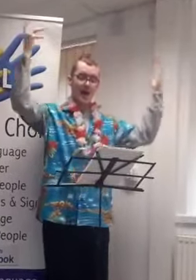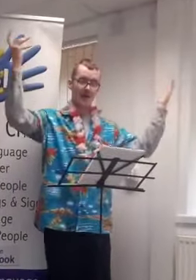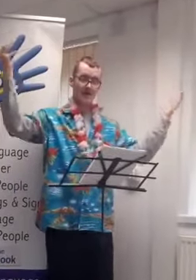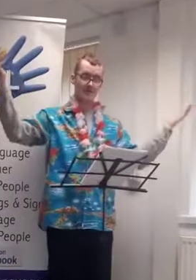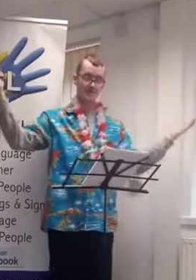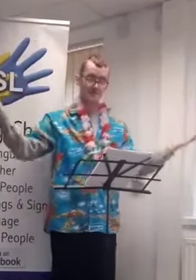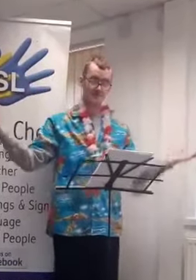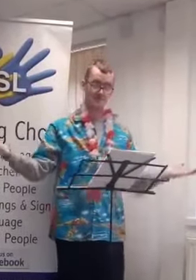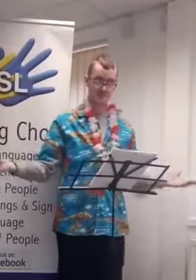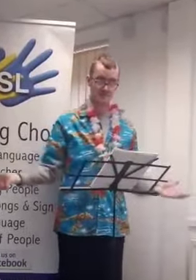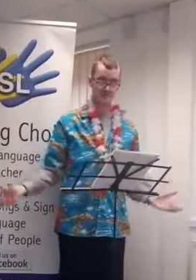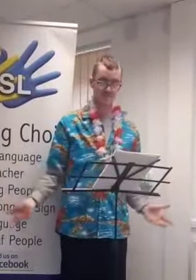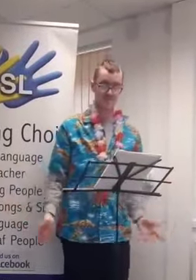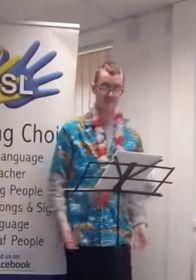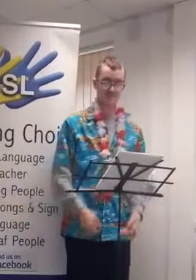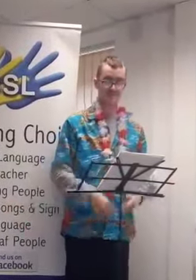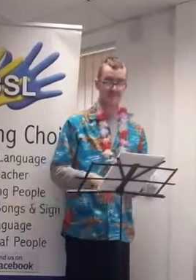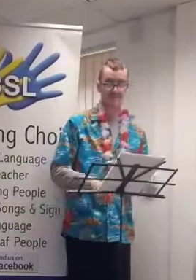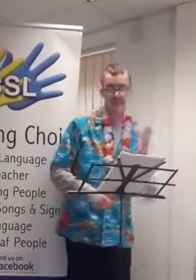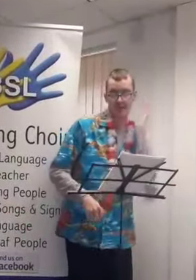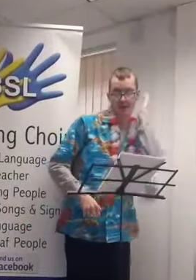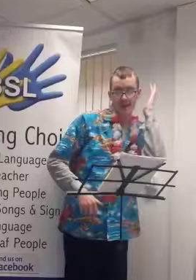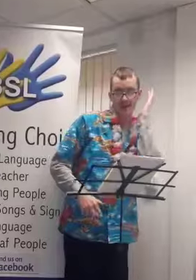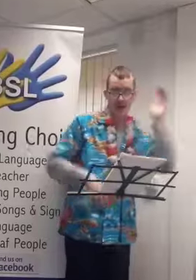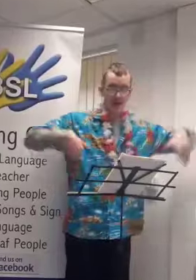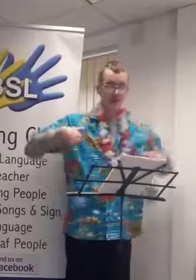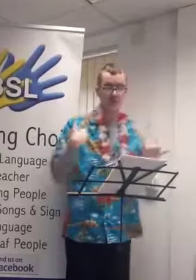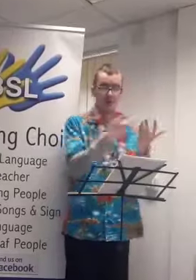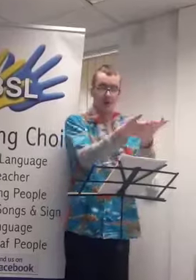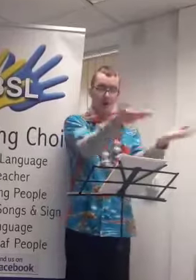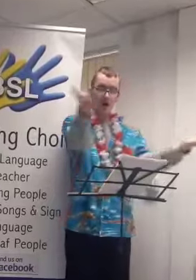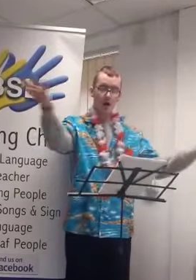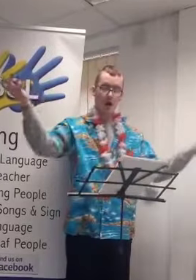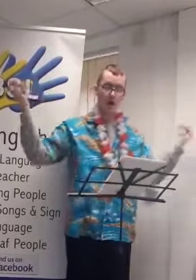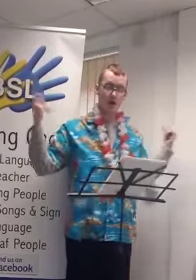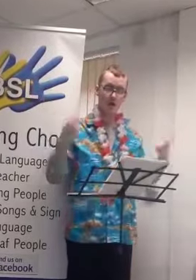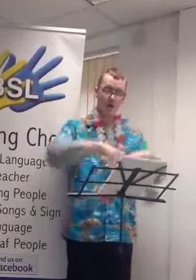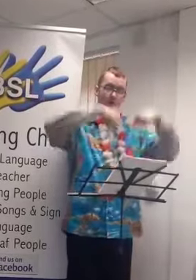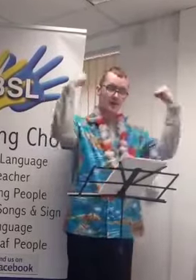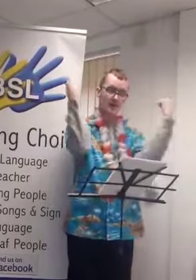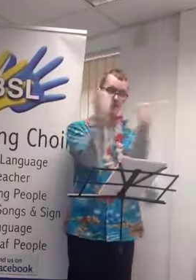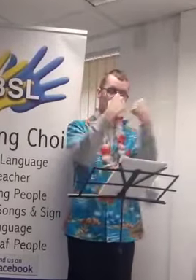imagine all the people